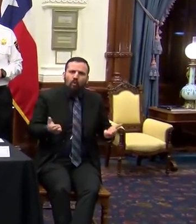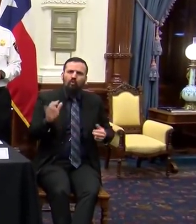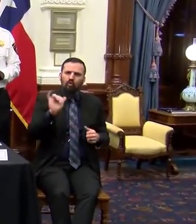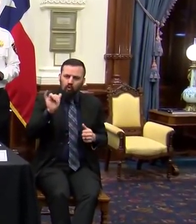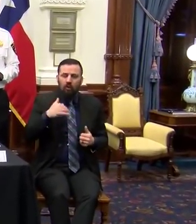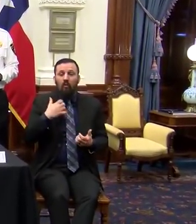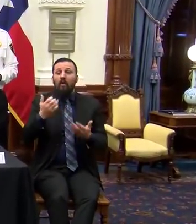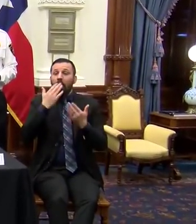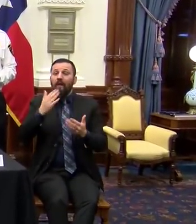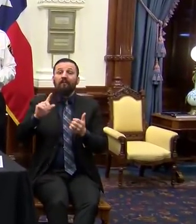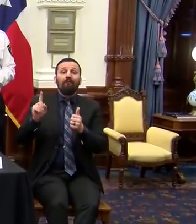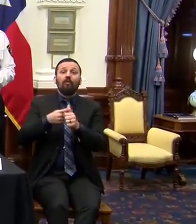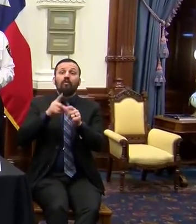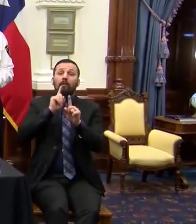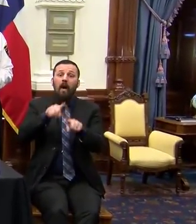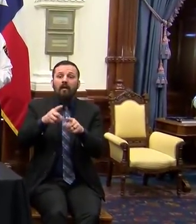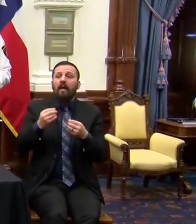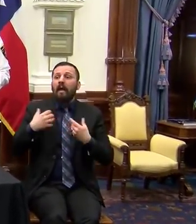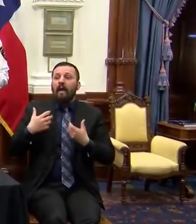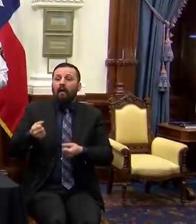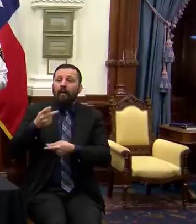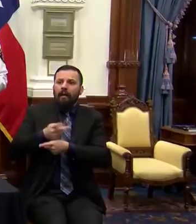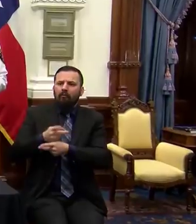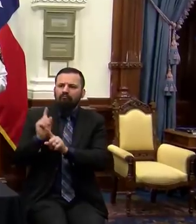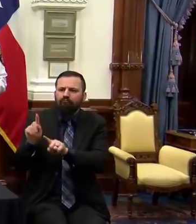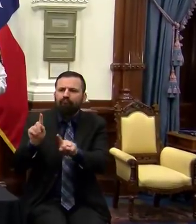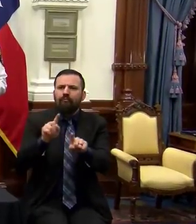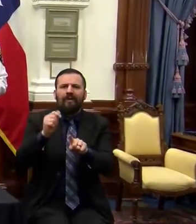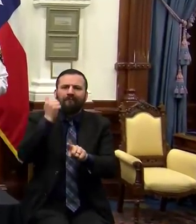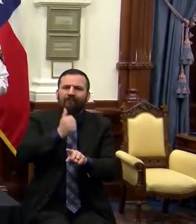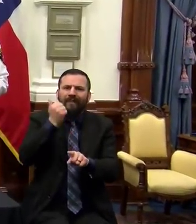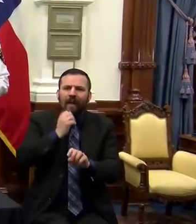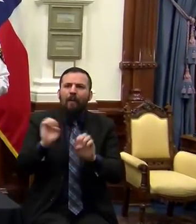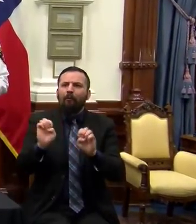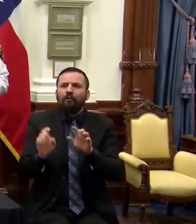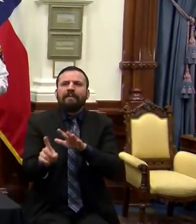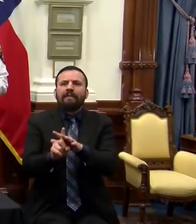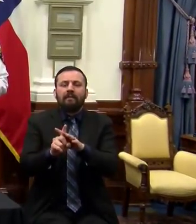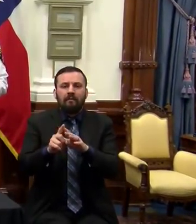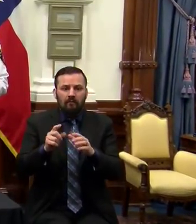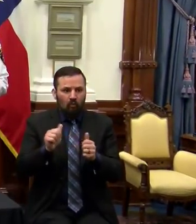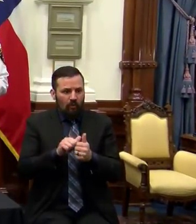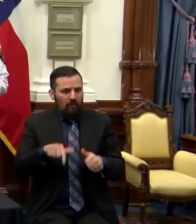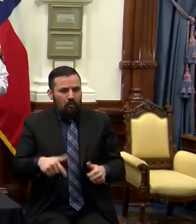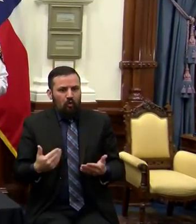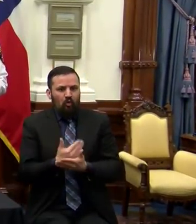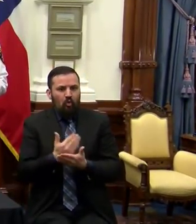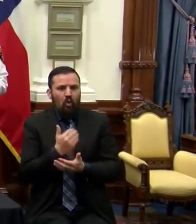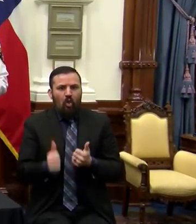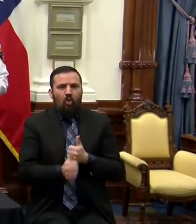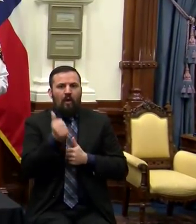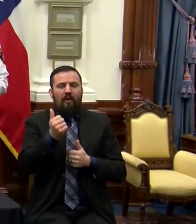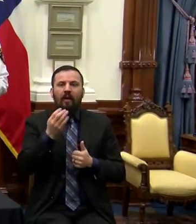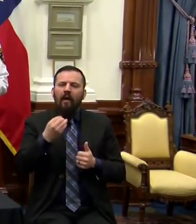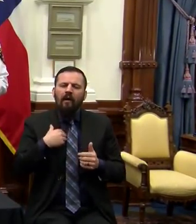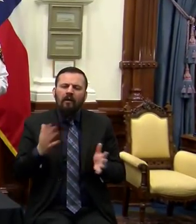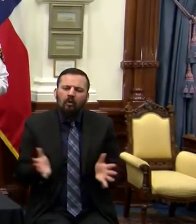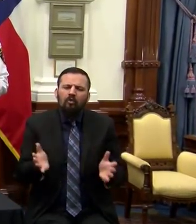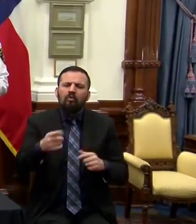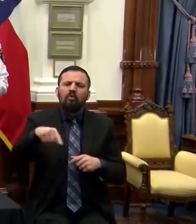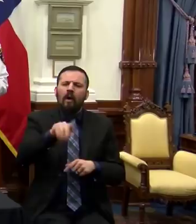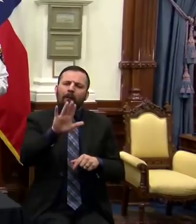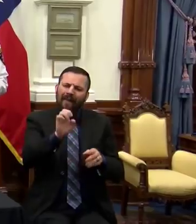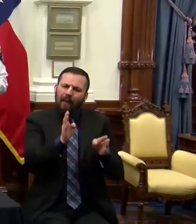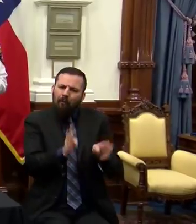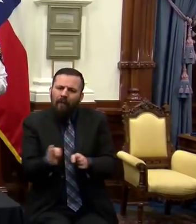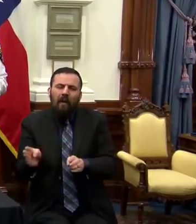responders and the health care workers that are out there responding to the day-to-day emergencies amidst this new threat. And I want to urge us to be prepared and not panic. We need to